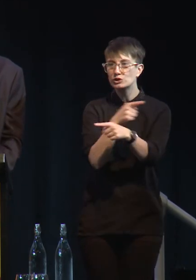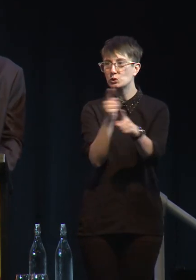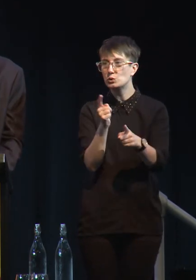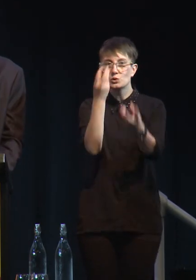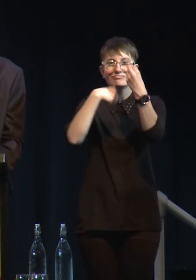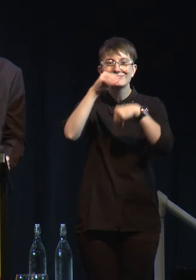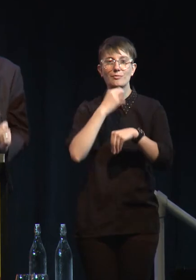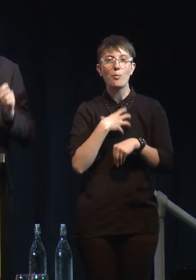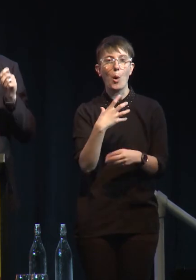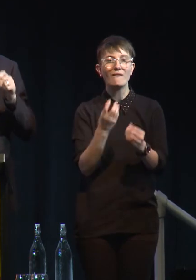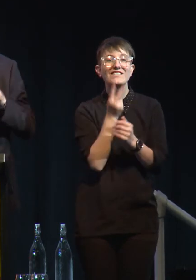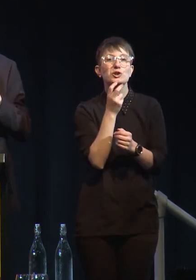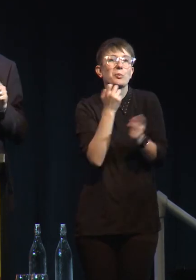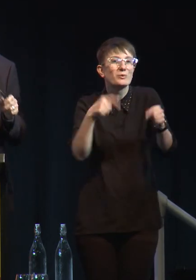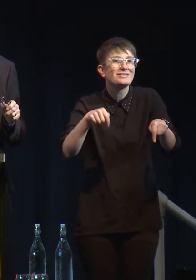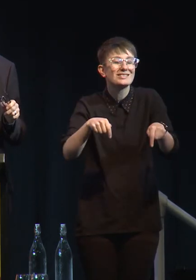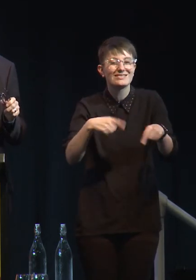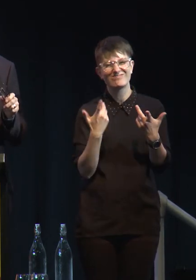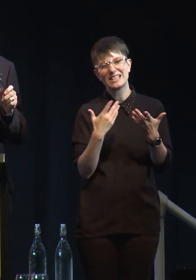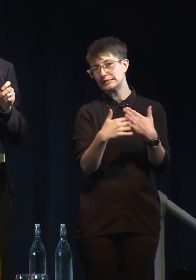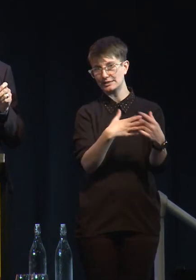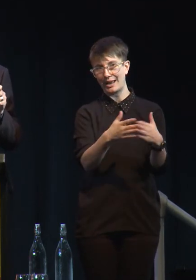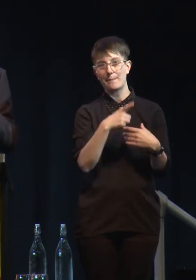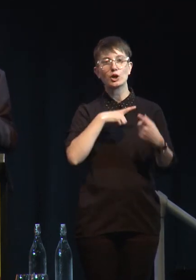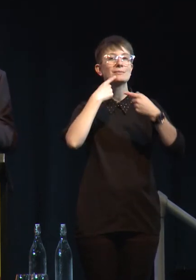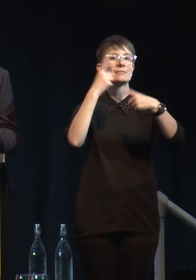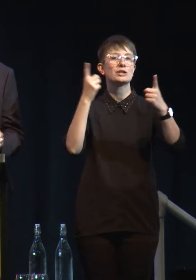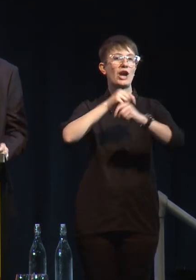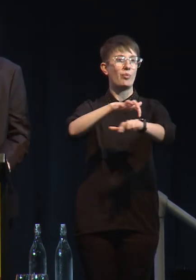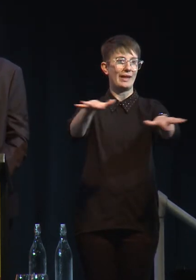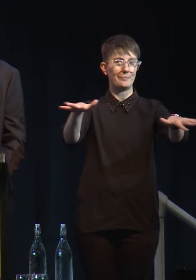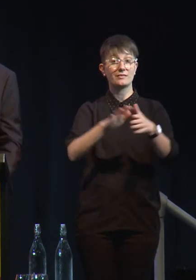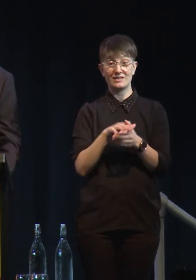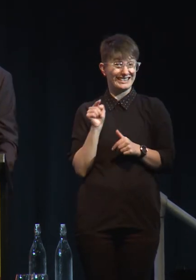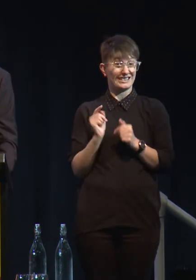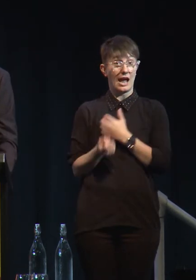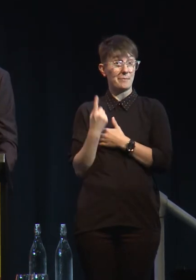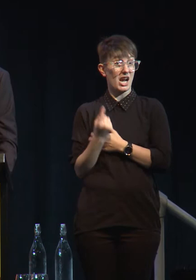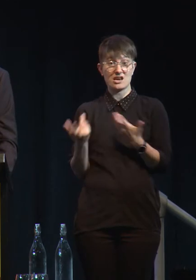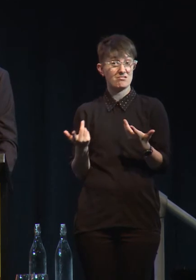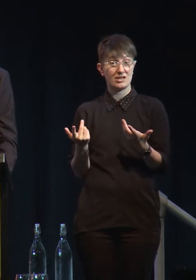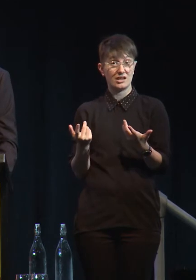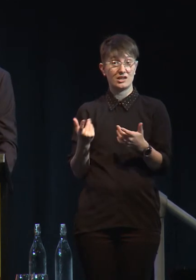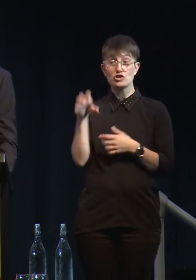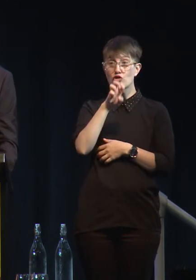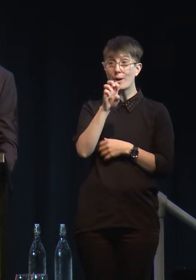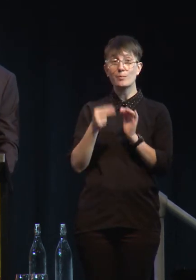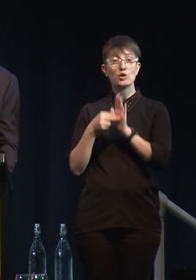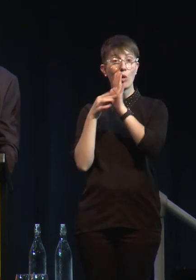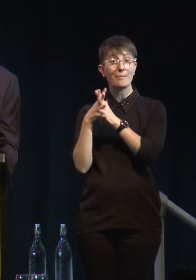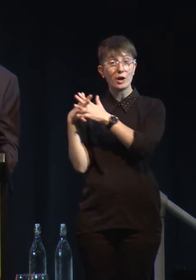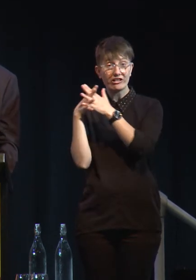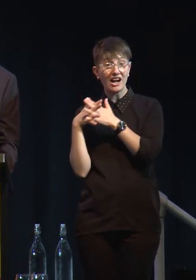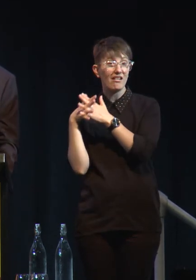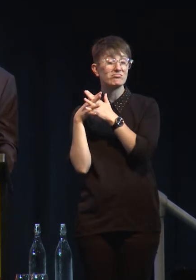today is really kind of irrelevant, because the message is out there, and it's happening, and in Europe and North America, and to